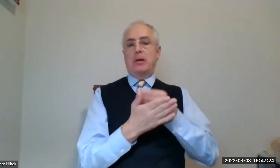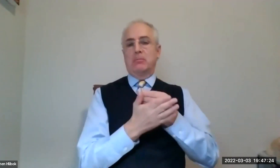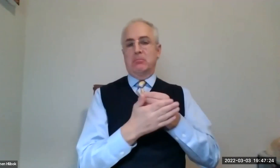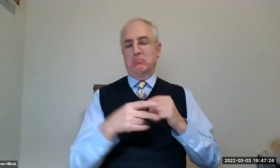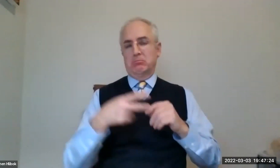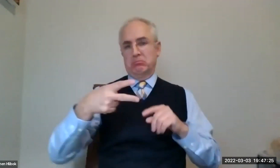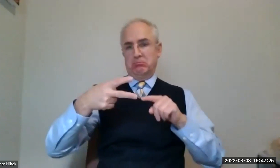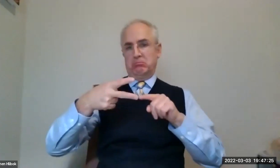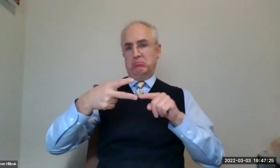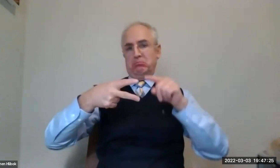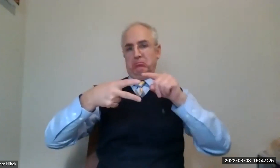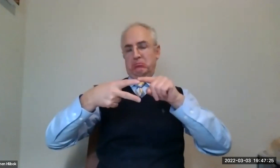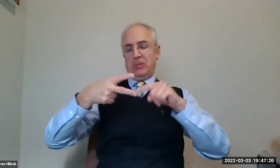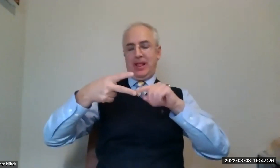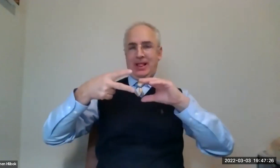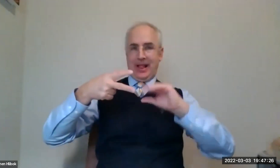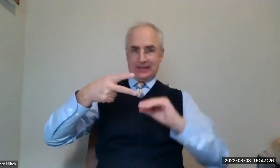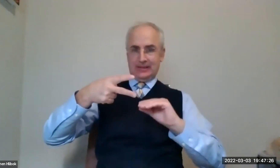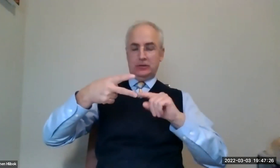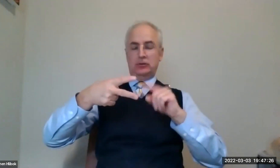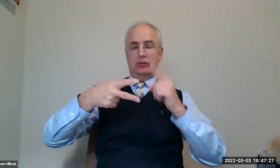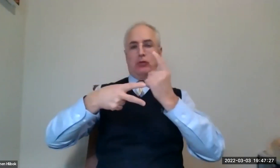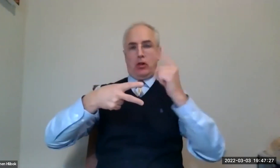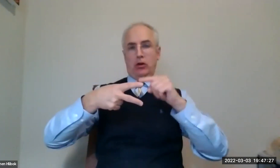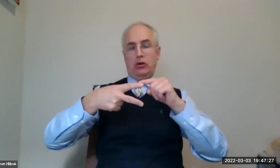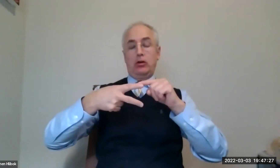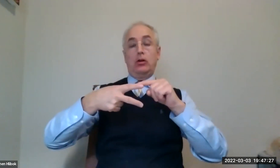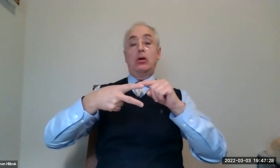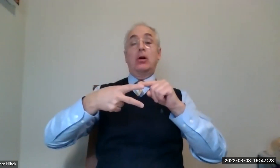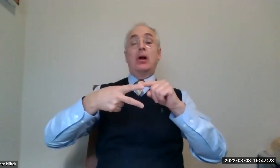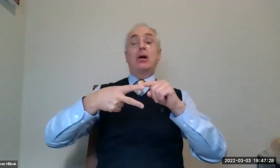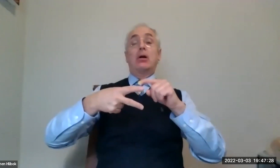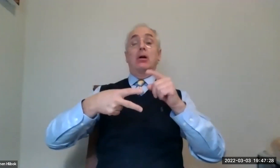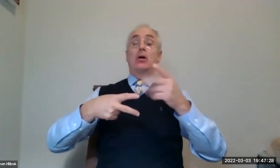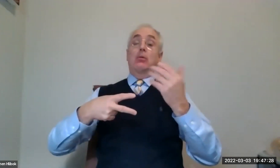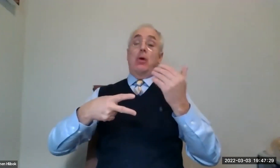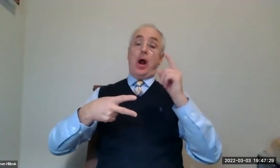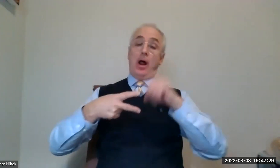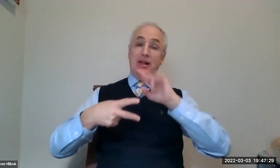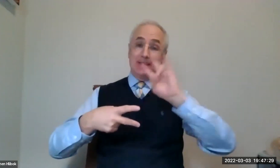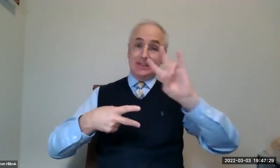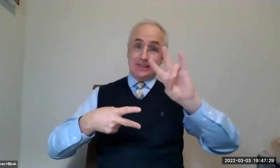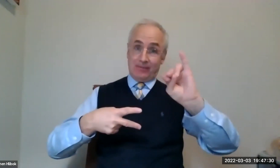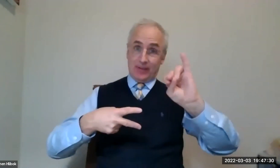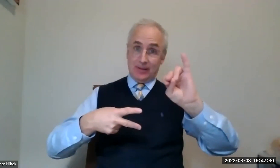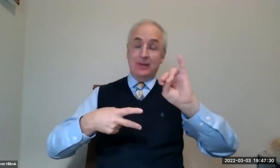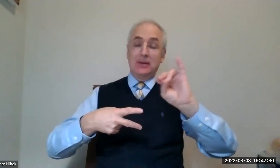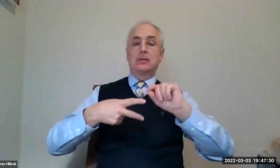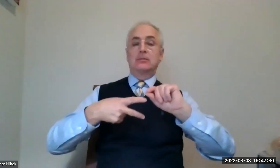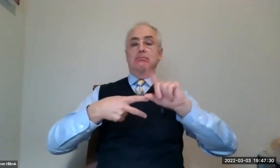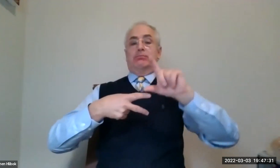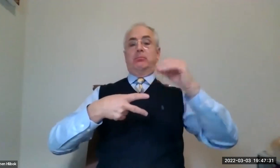requirement that you have to meet determined by Social Security. There's either a reduced amount or a regular amount.